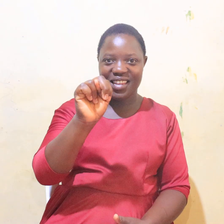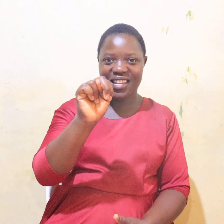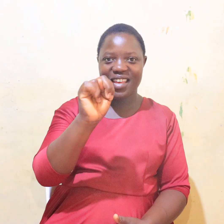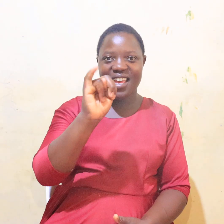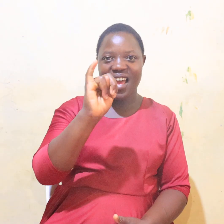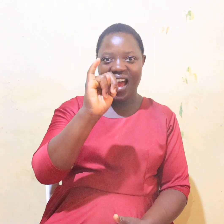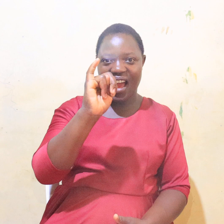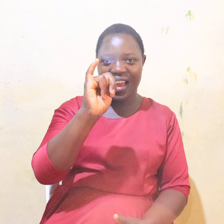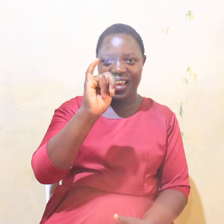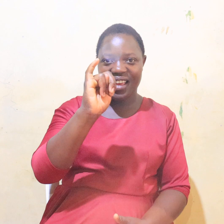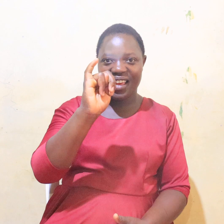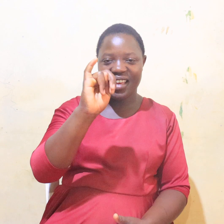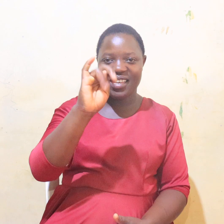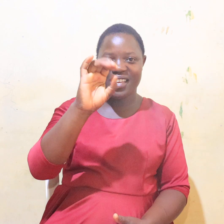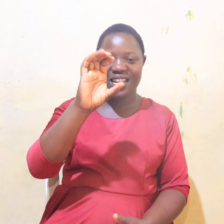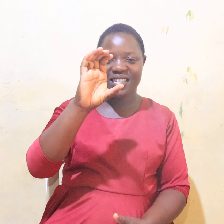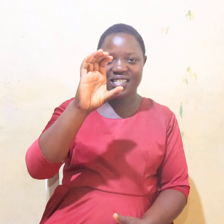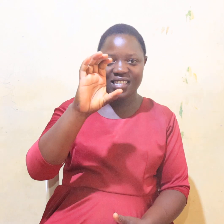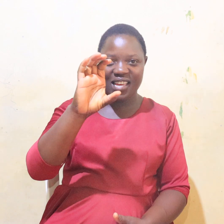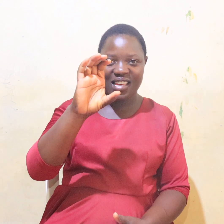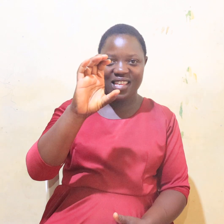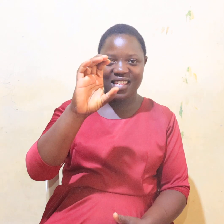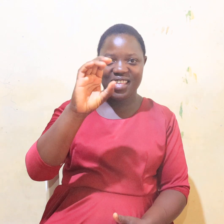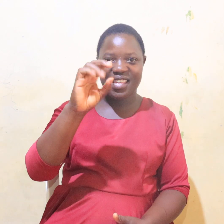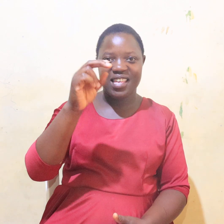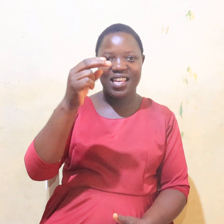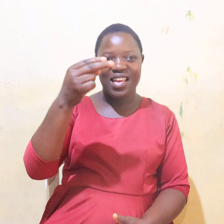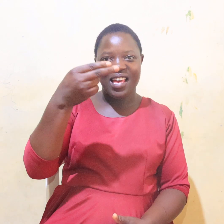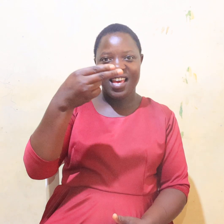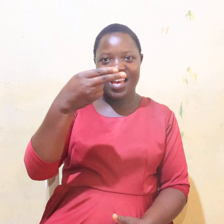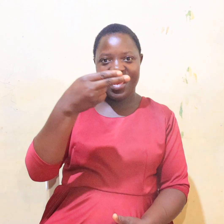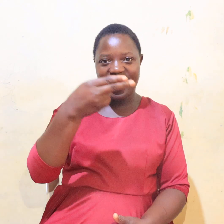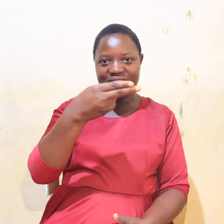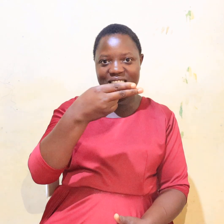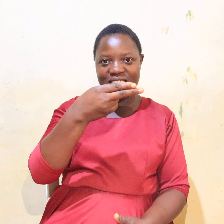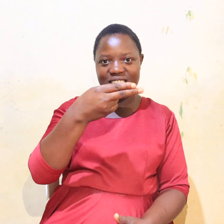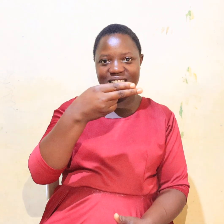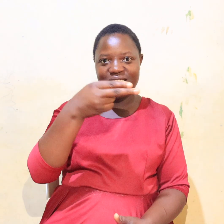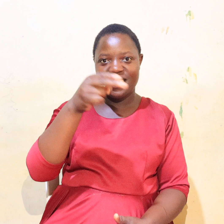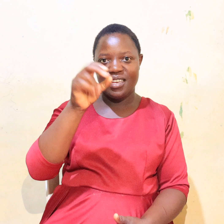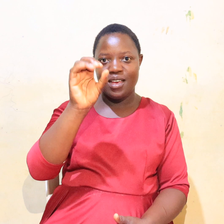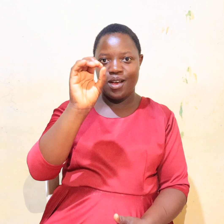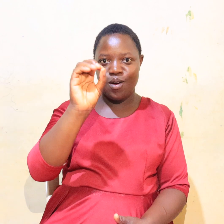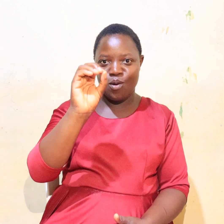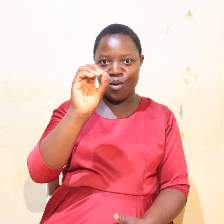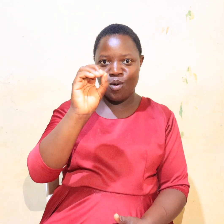I, C, H, O, O,